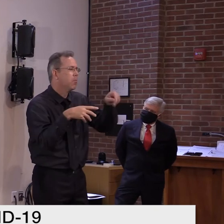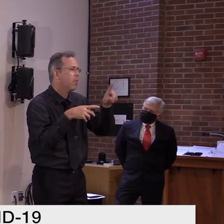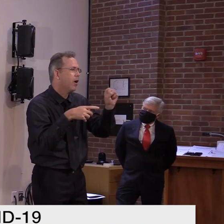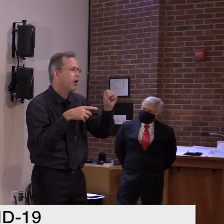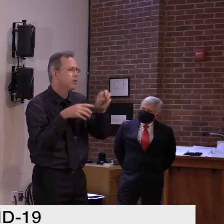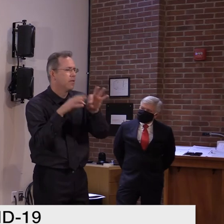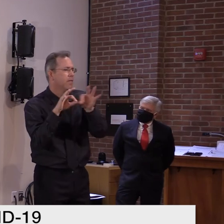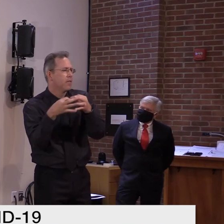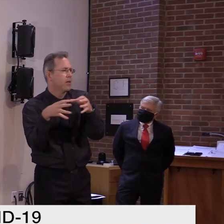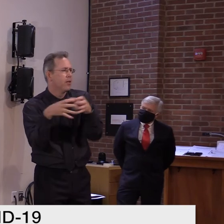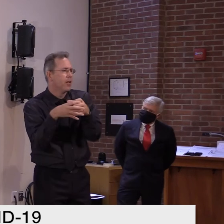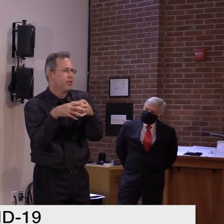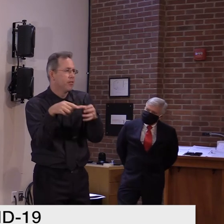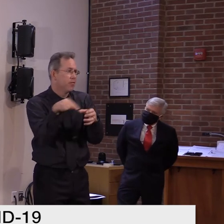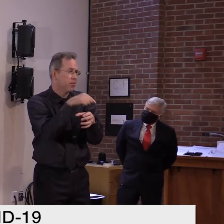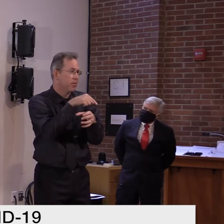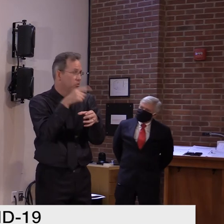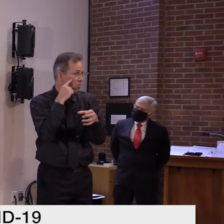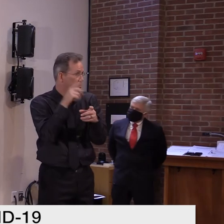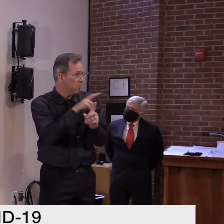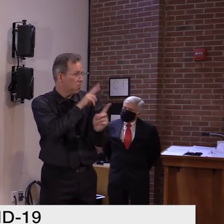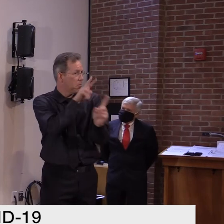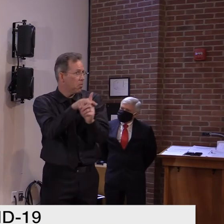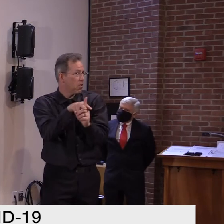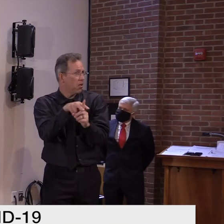live in different physical homes?